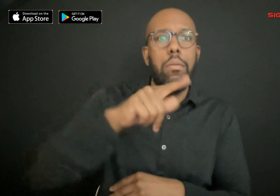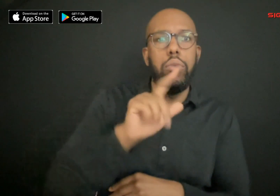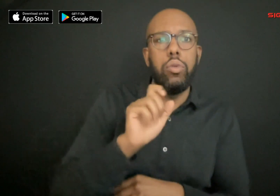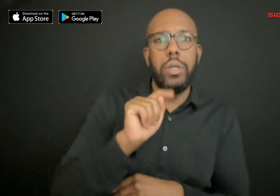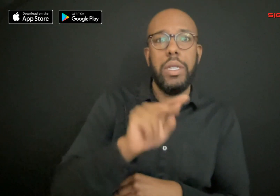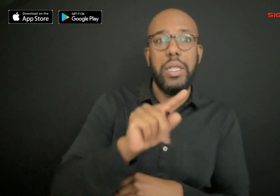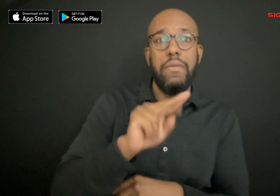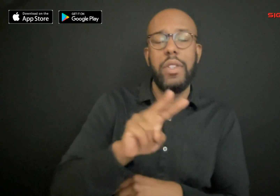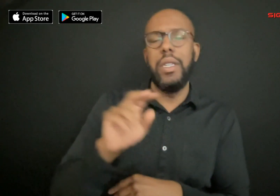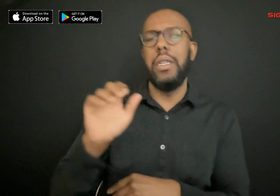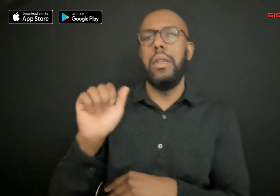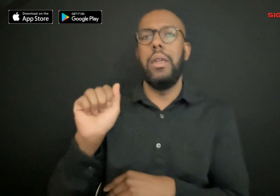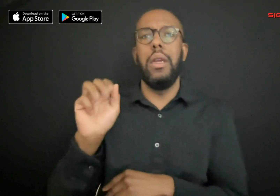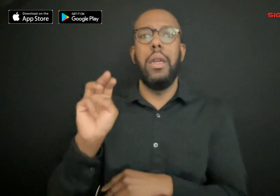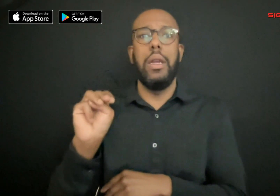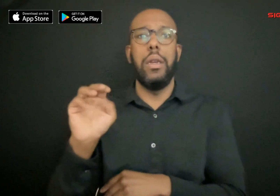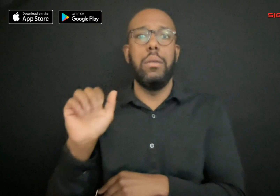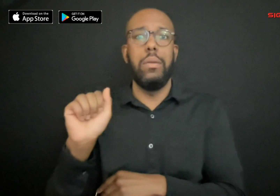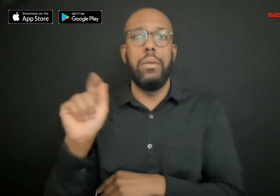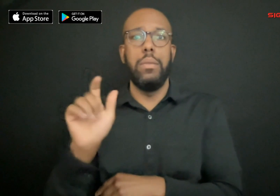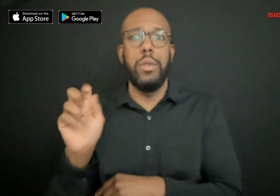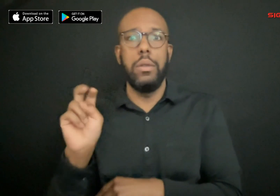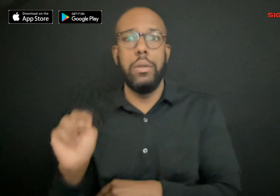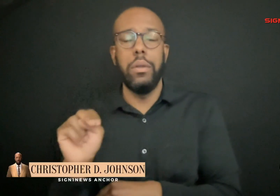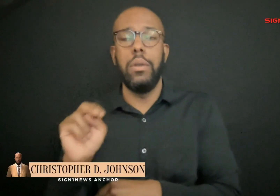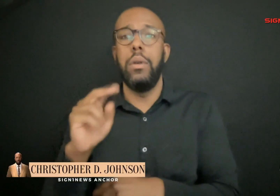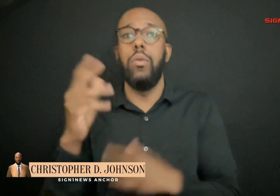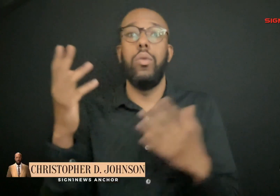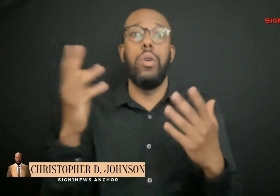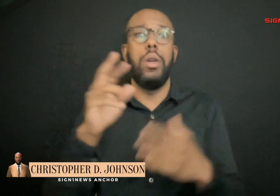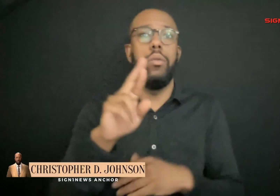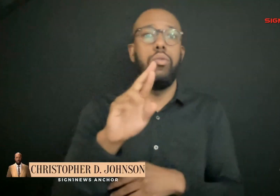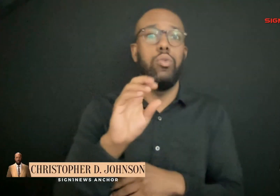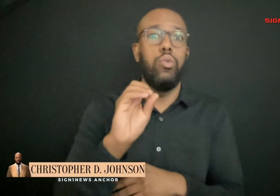Amazon, and Roku. Take care!